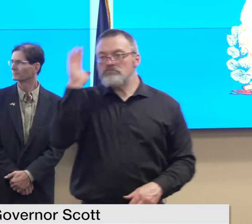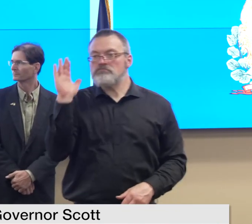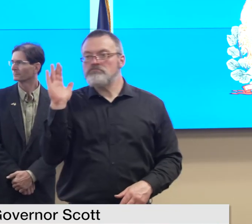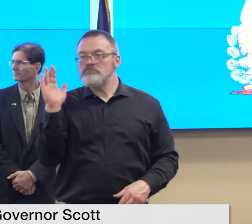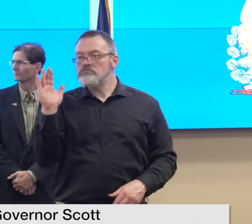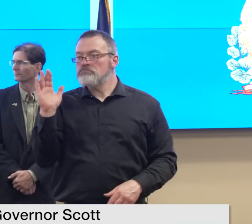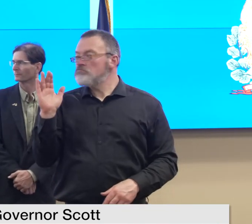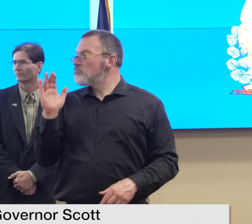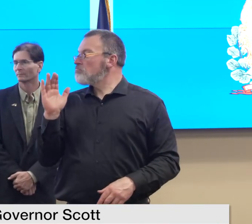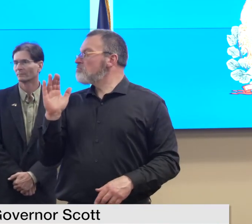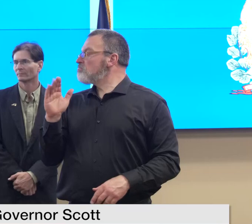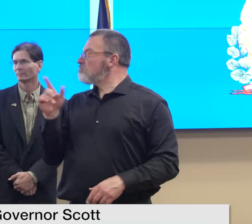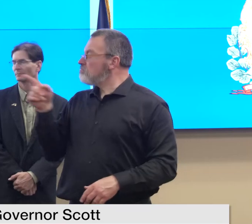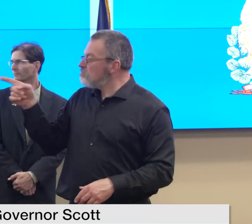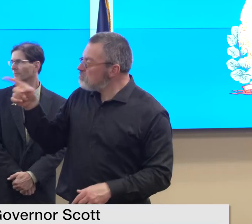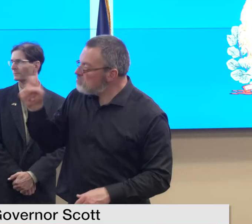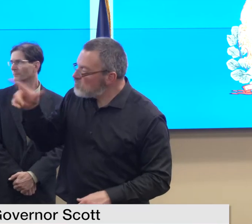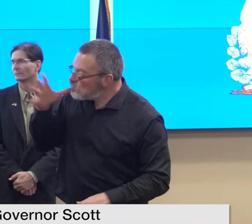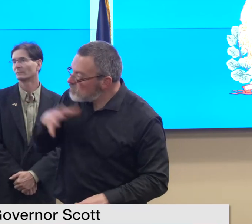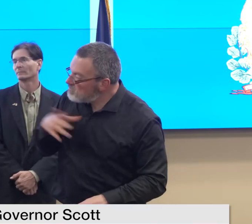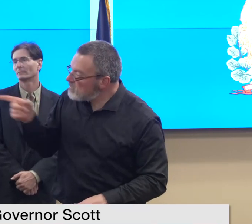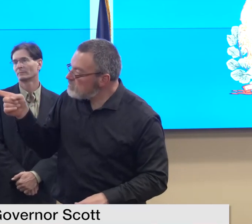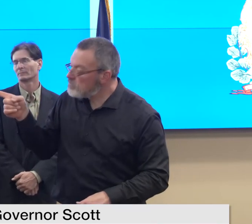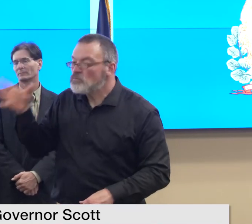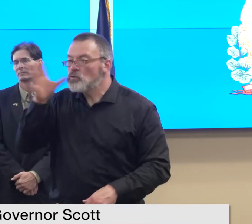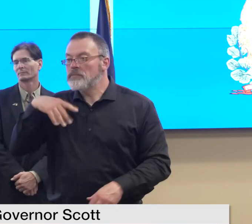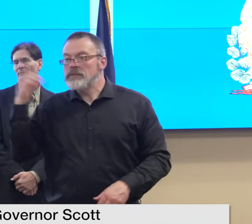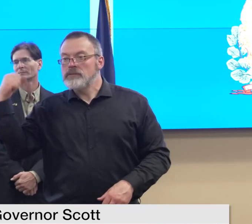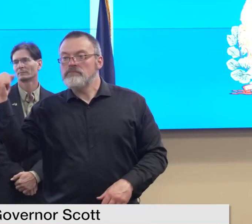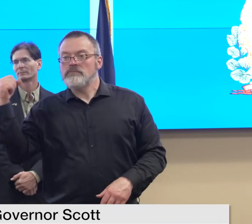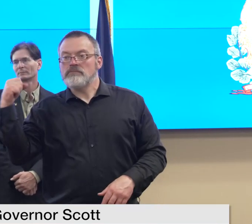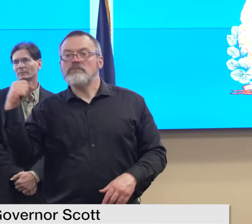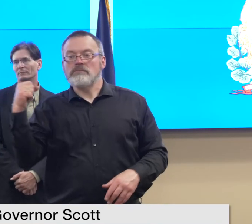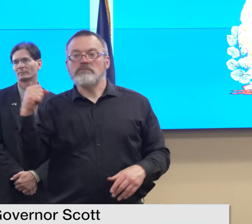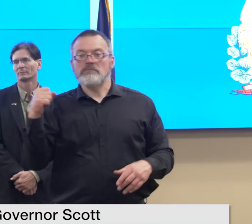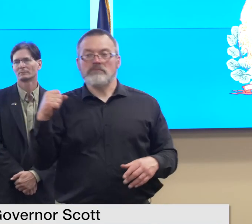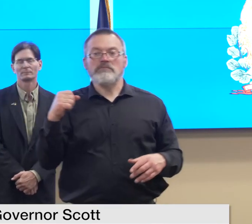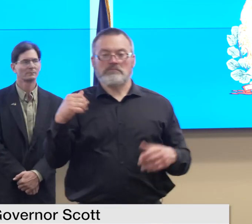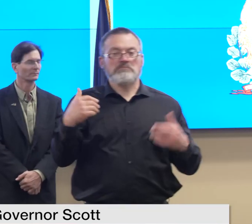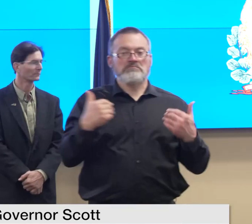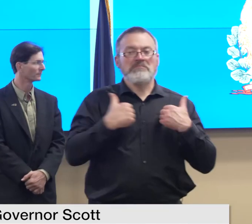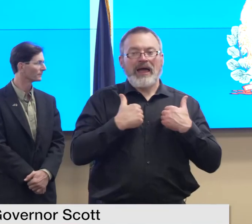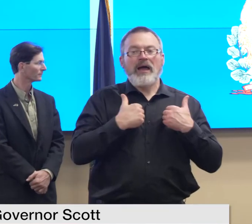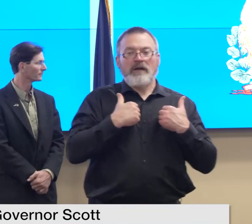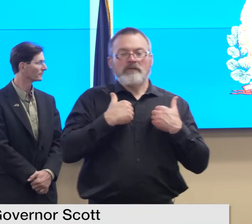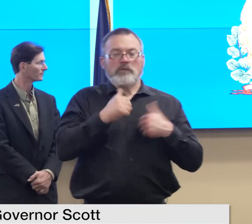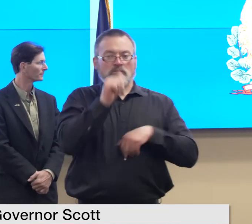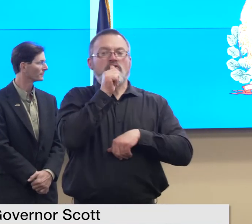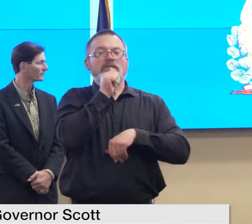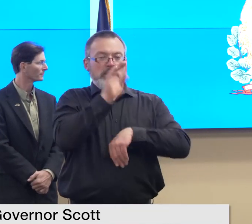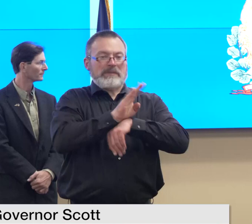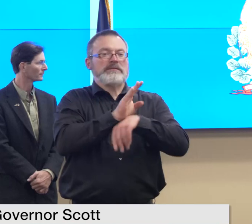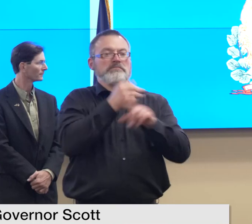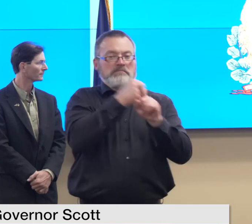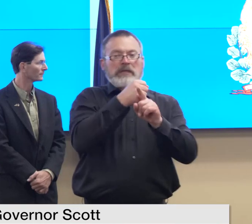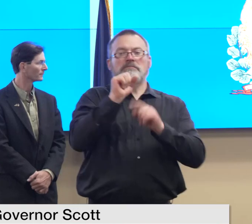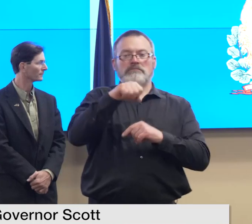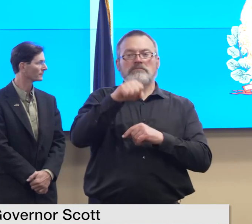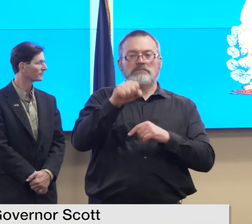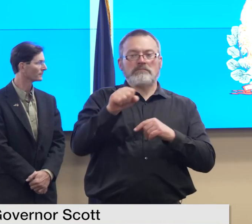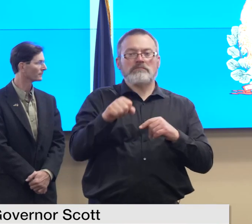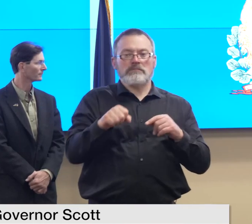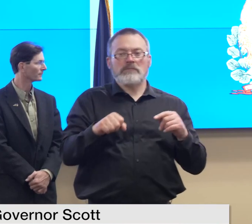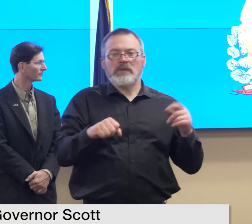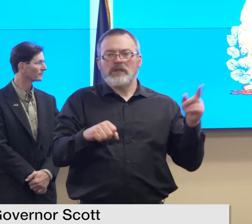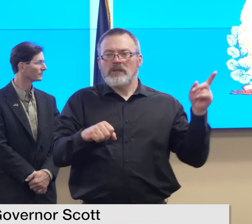to governmental non-governmental non-governmental oh okay okay maybe just repeat the question